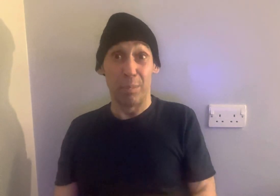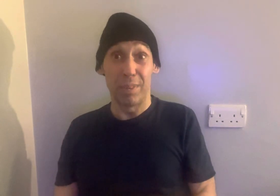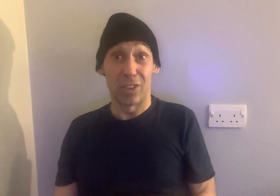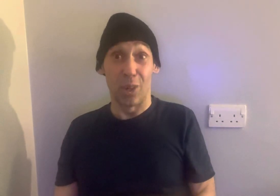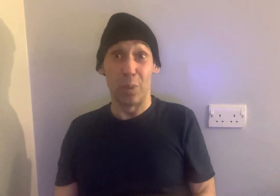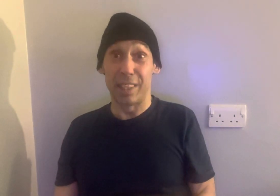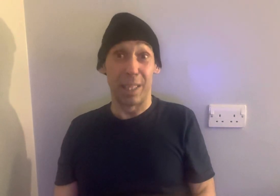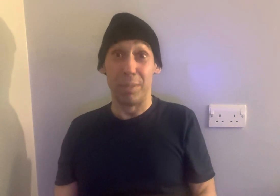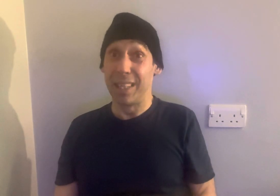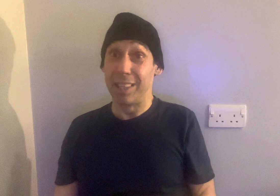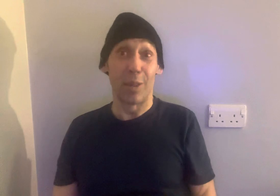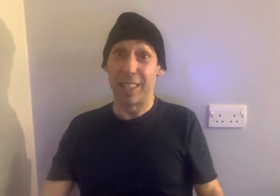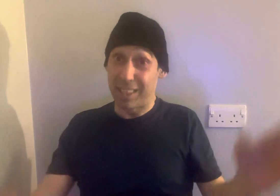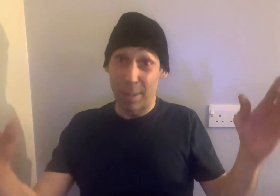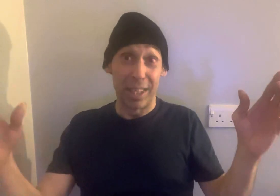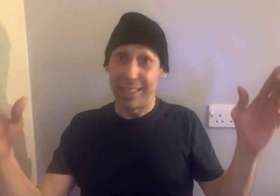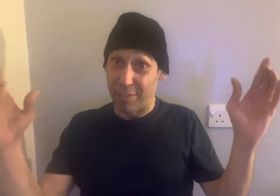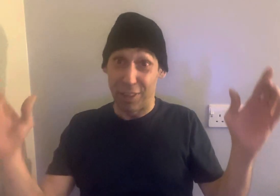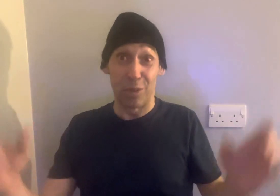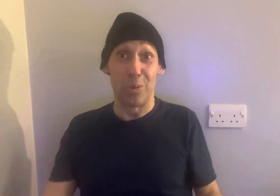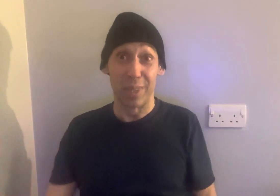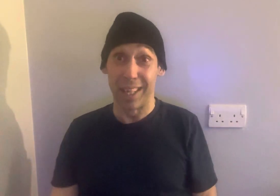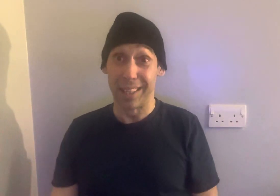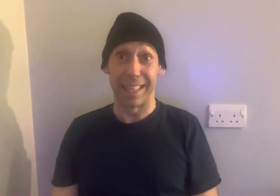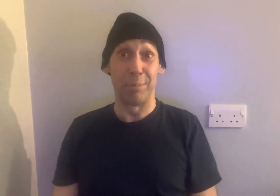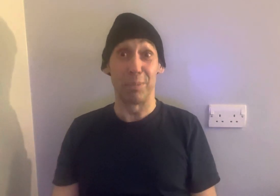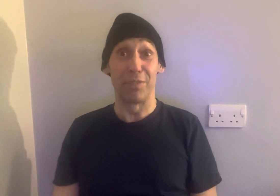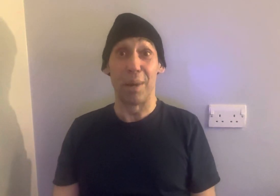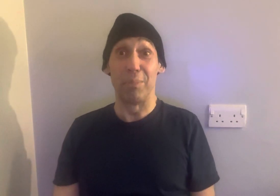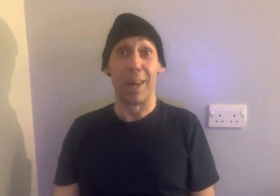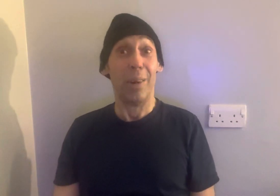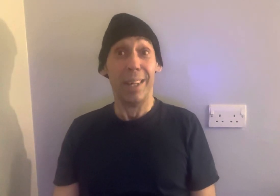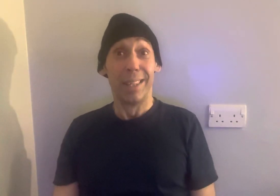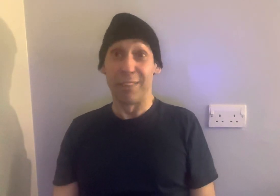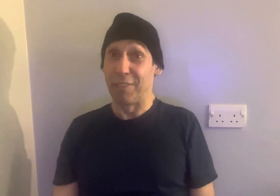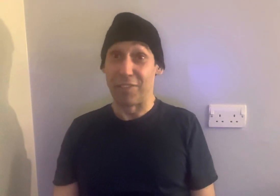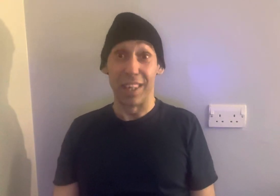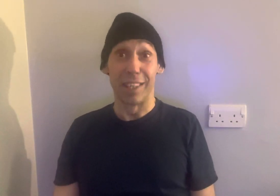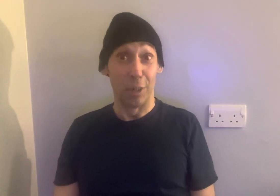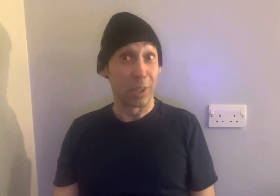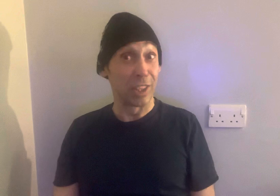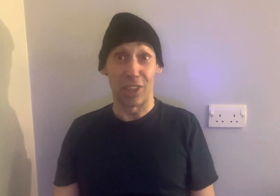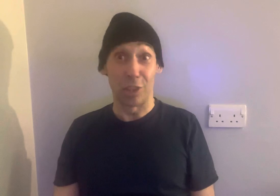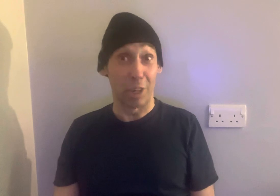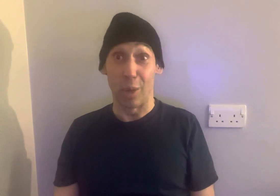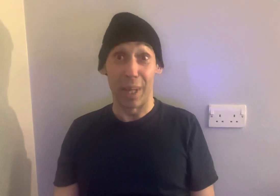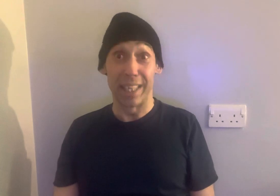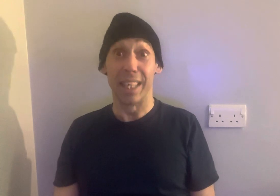him. So he's seeing me and he's going, yes, you have me. Everything cool, yeah. Games moved up now. Different thing. You know, you can see straight away that